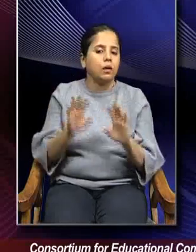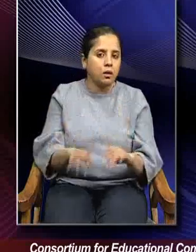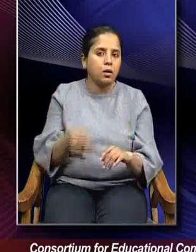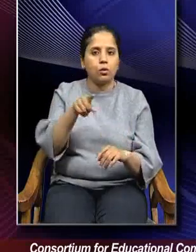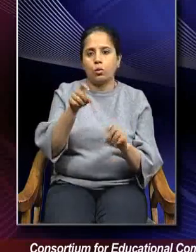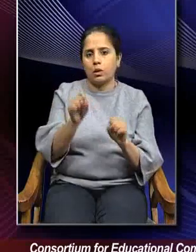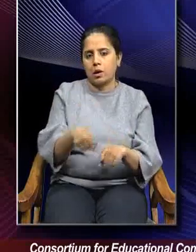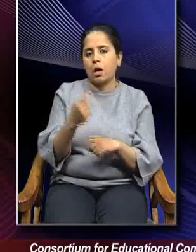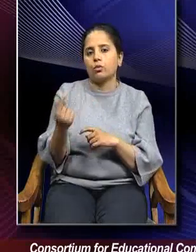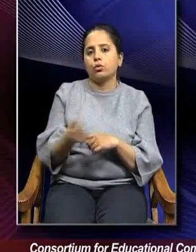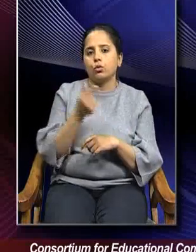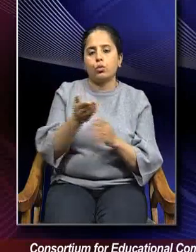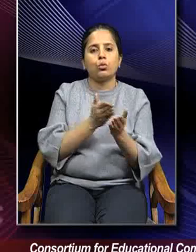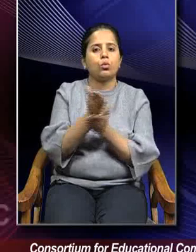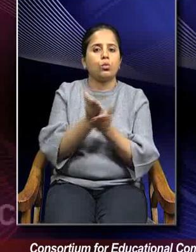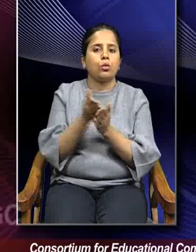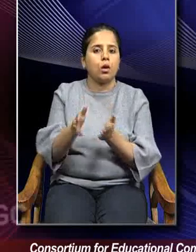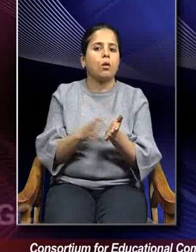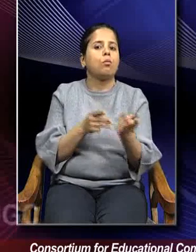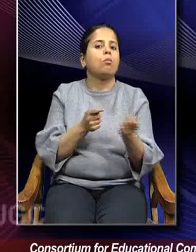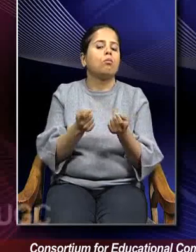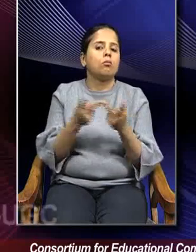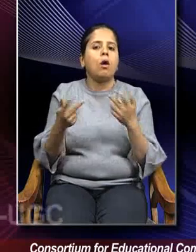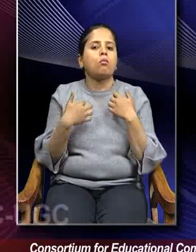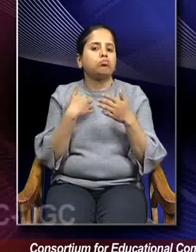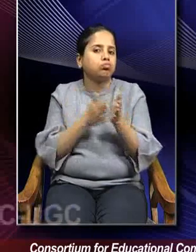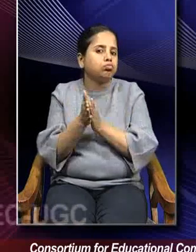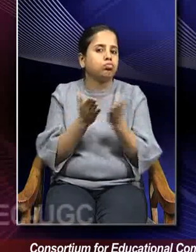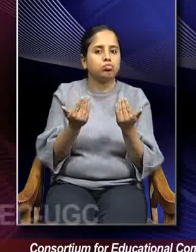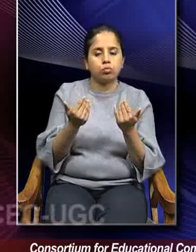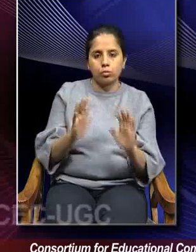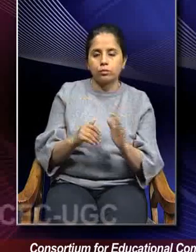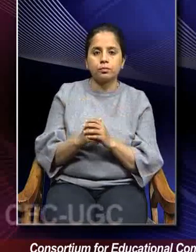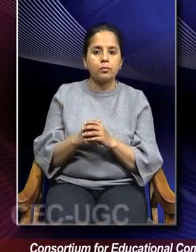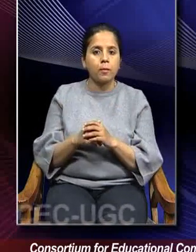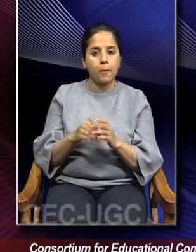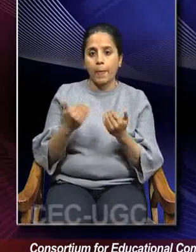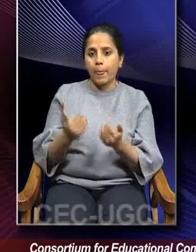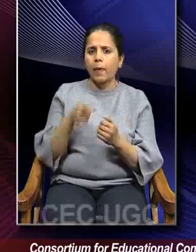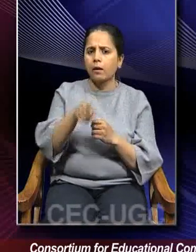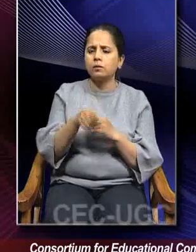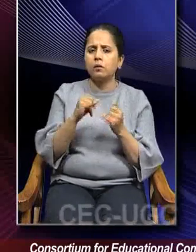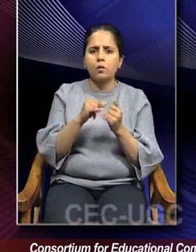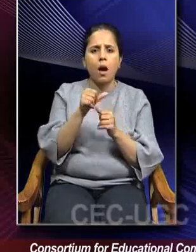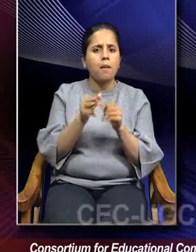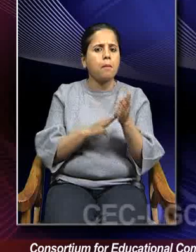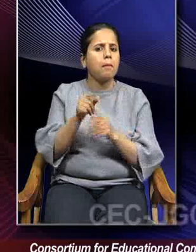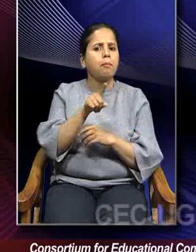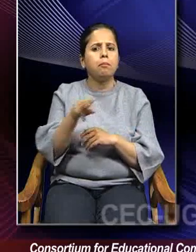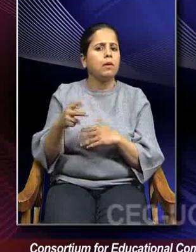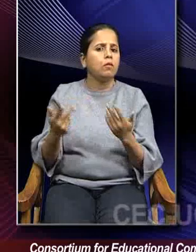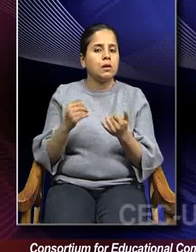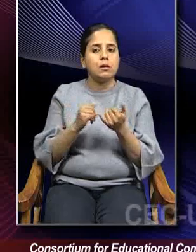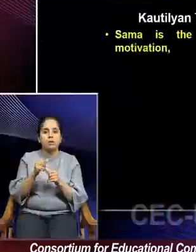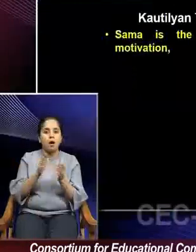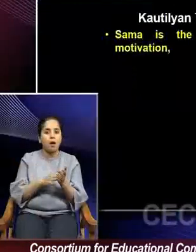you can use these methods of motivation. Now what this Sama stands for? Sam is